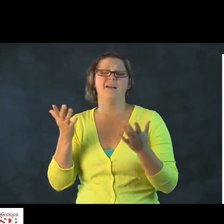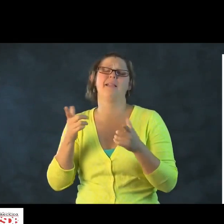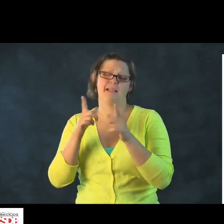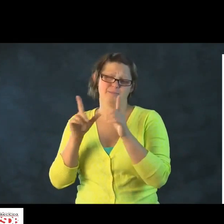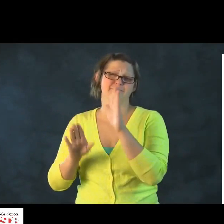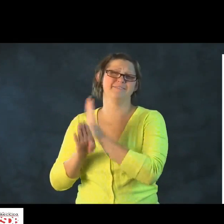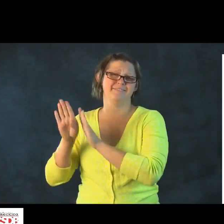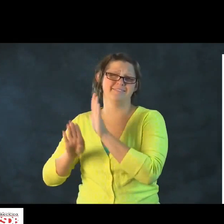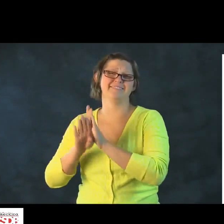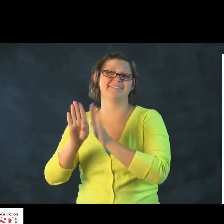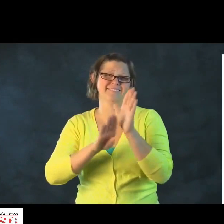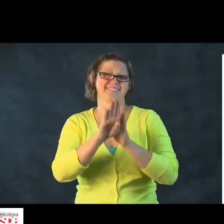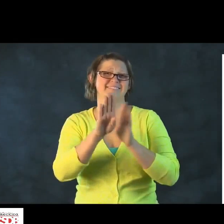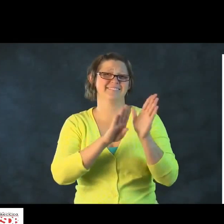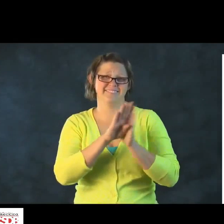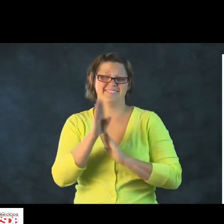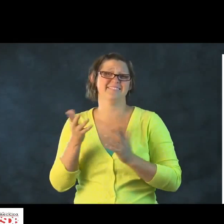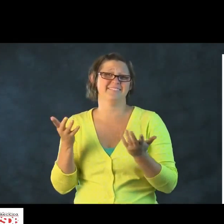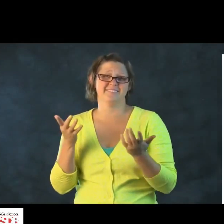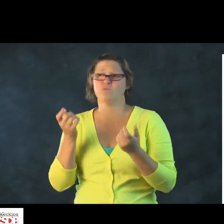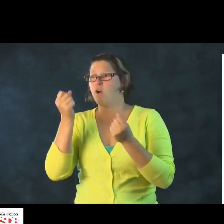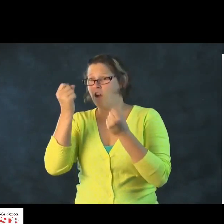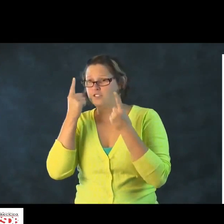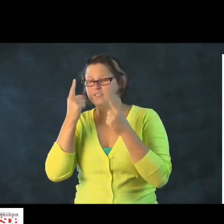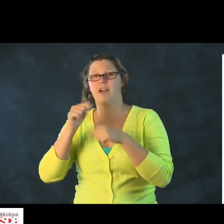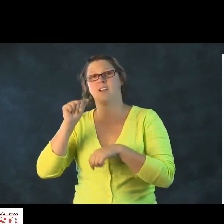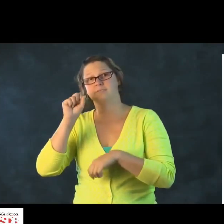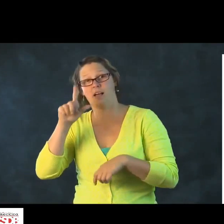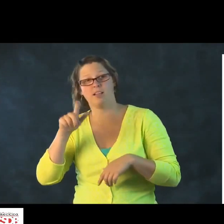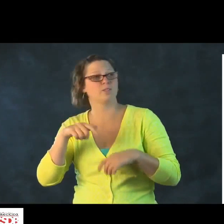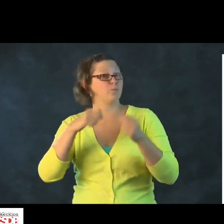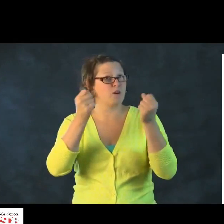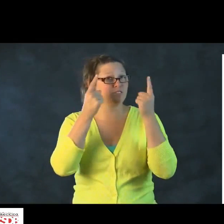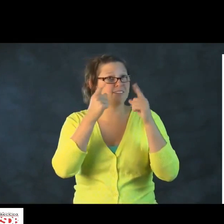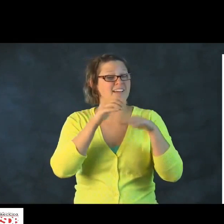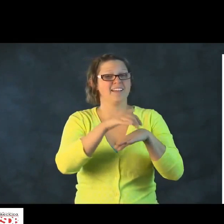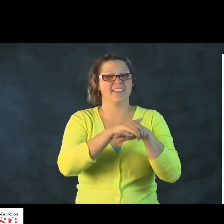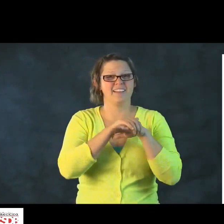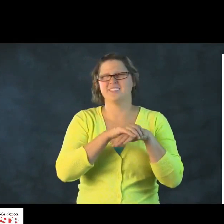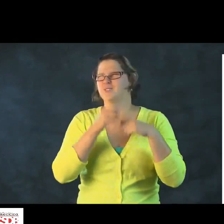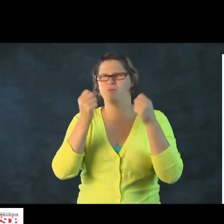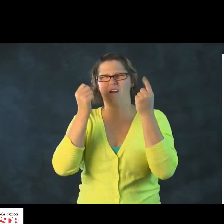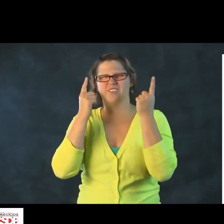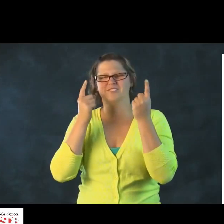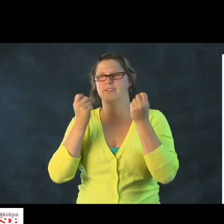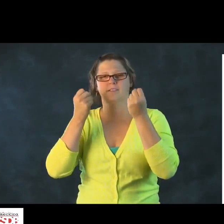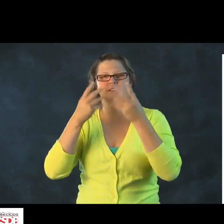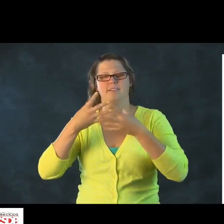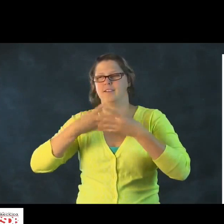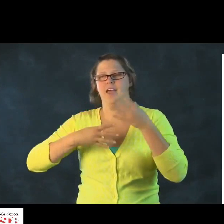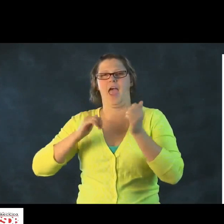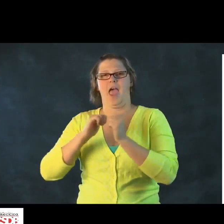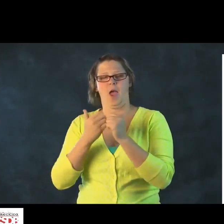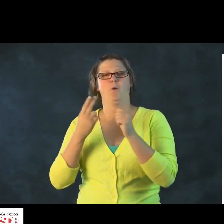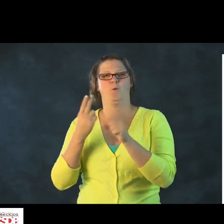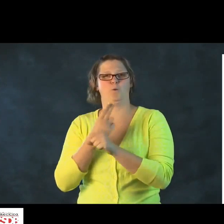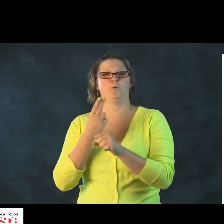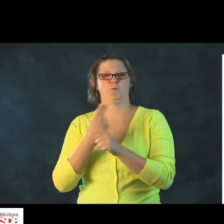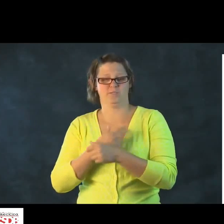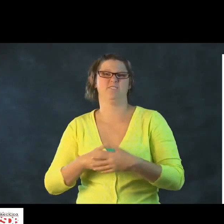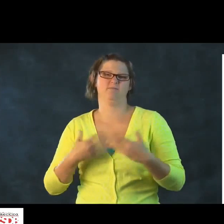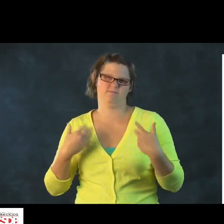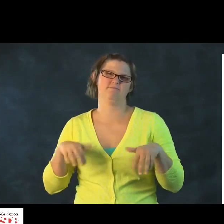It's beneficial for development and for understanding ASL or understanding English,